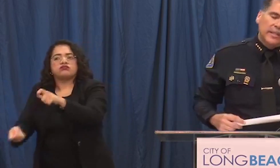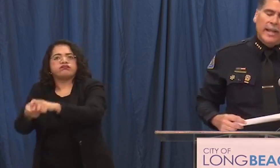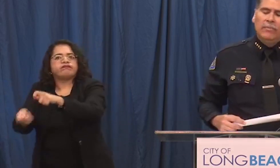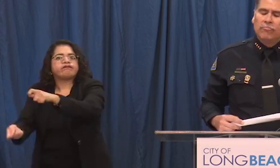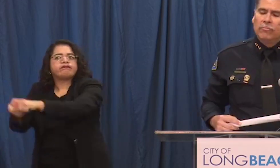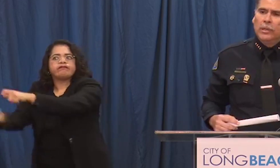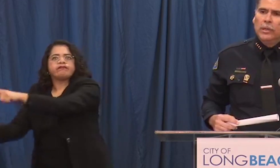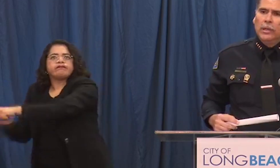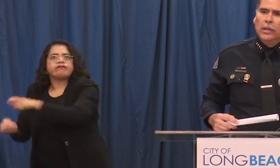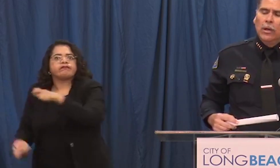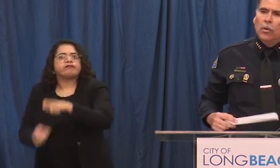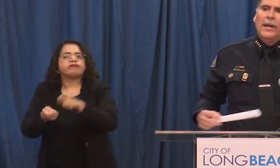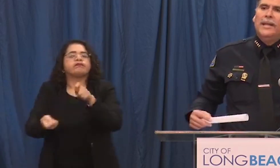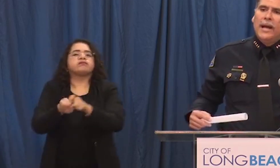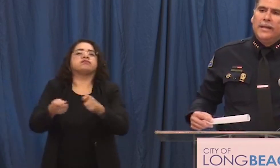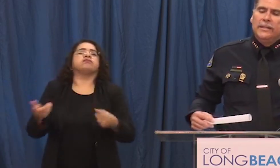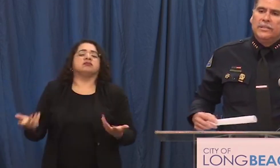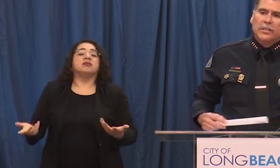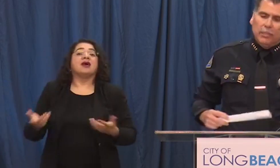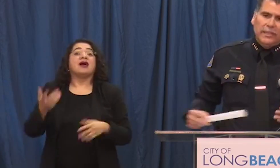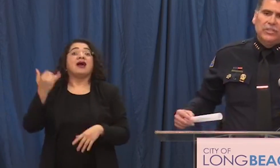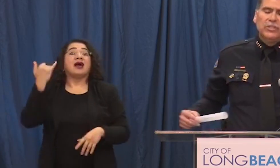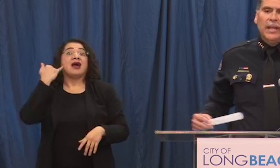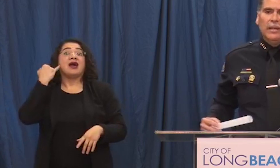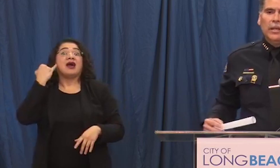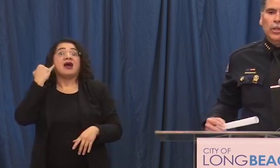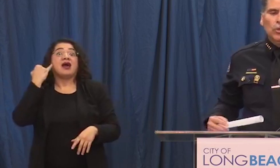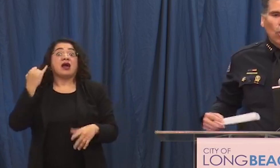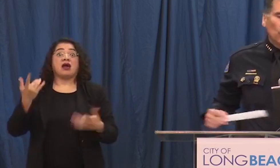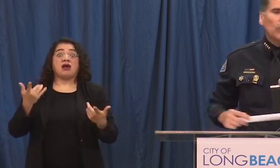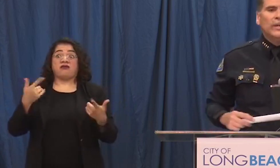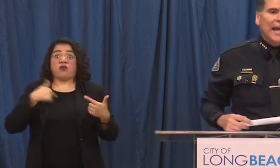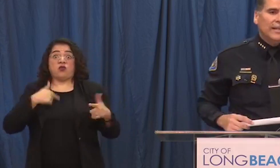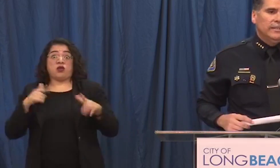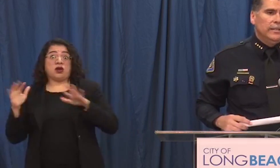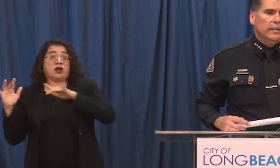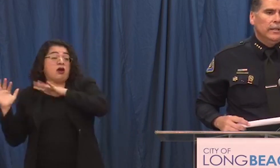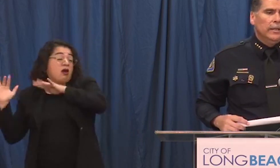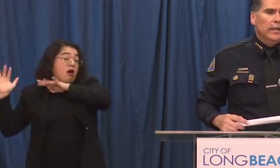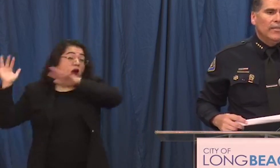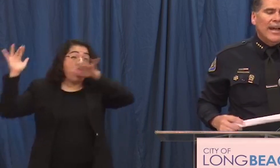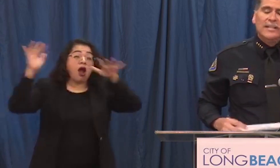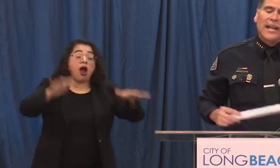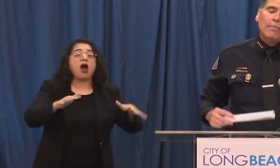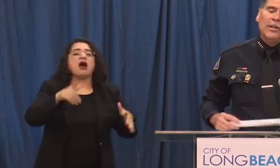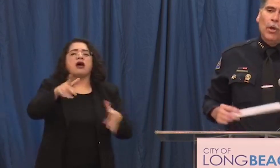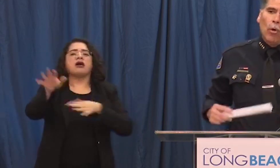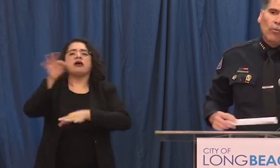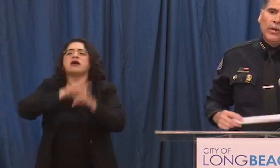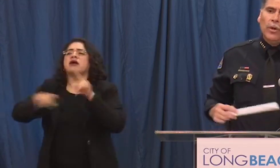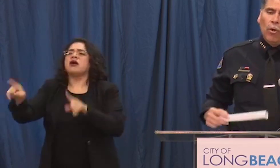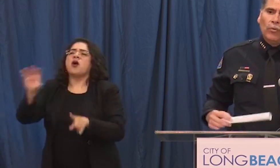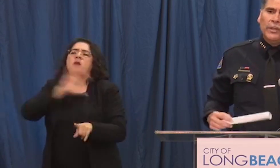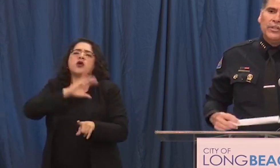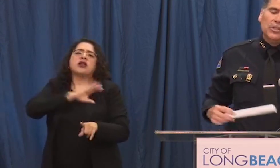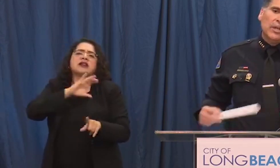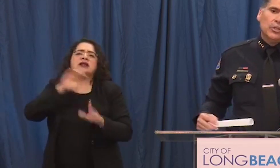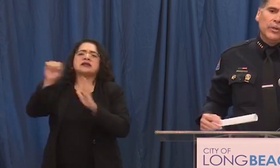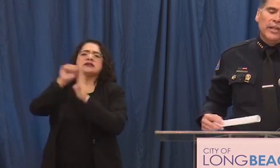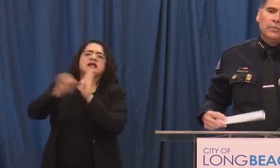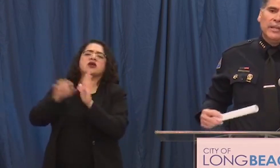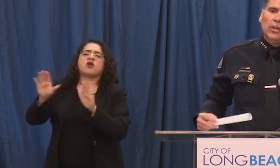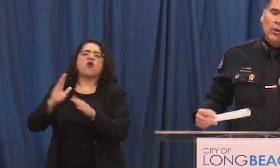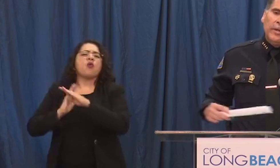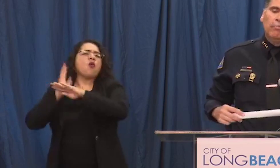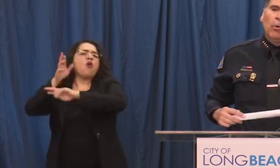be saying today oh my god this is a police state you overreacted that has happened over and over in this